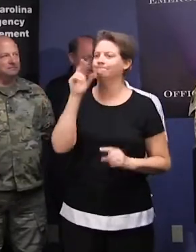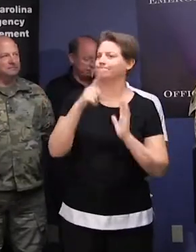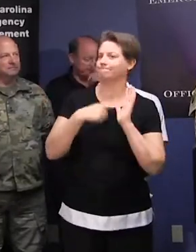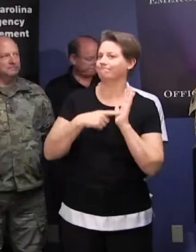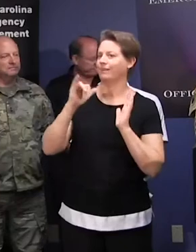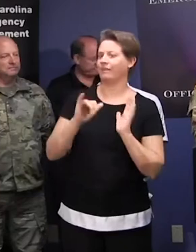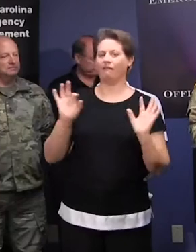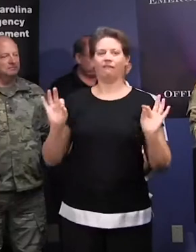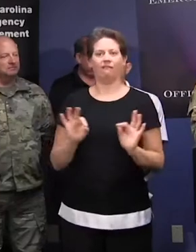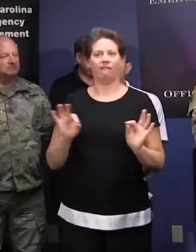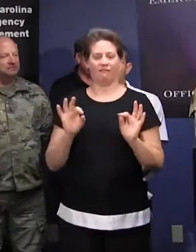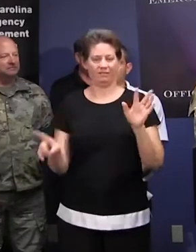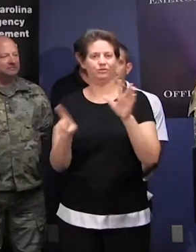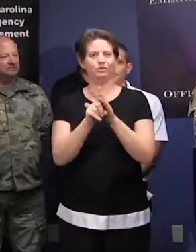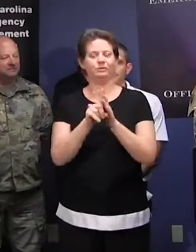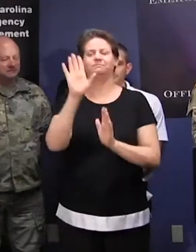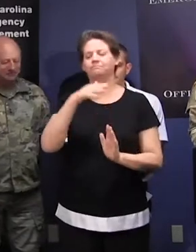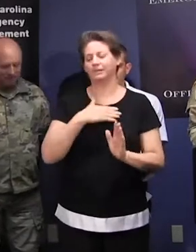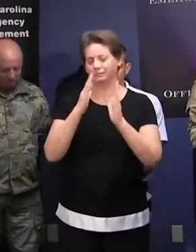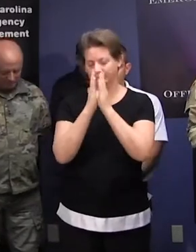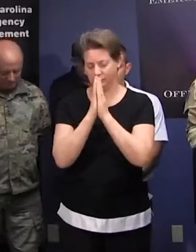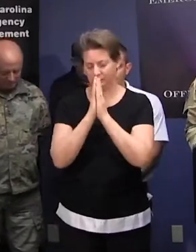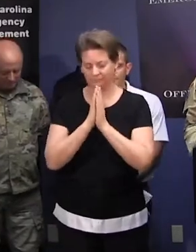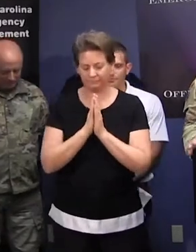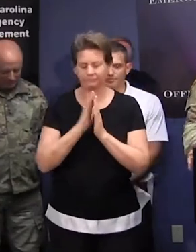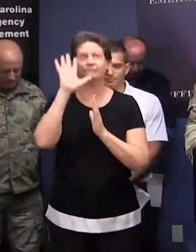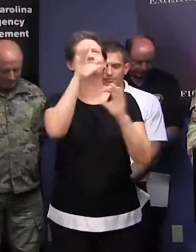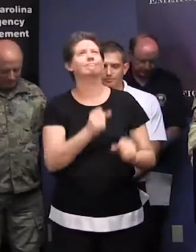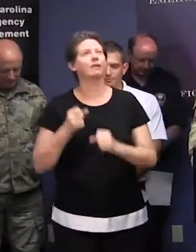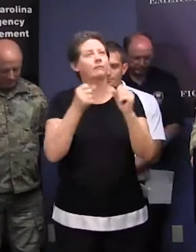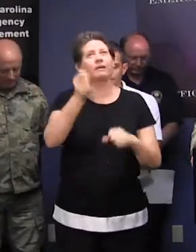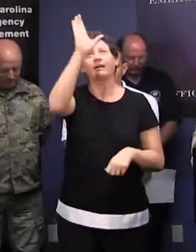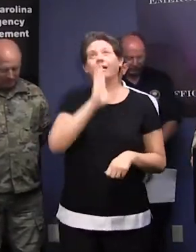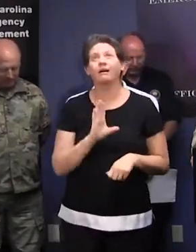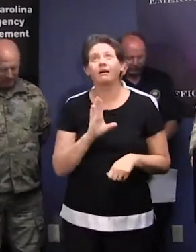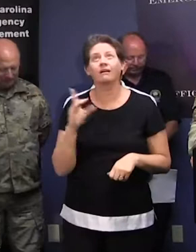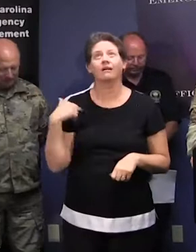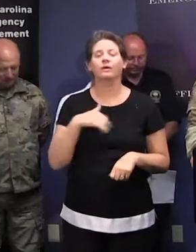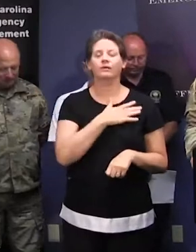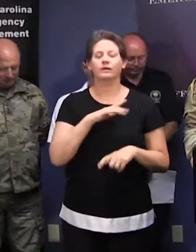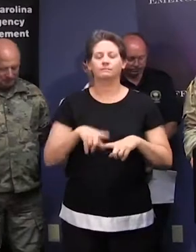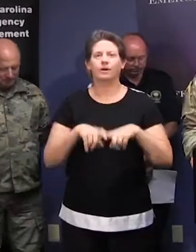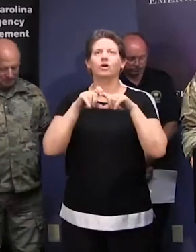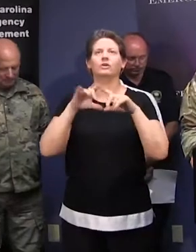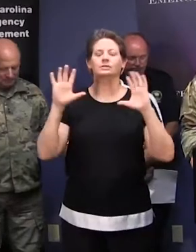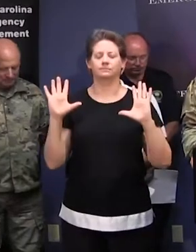take for granted. And if you would, please pray. Almighty God, we want to pause and give you thanks